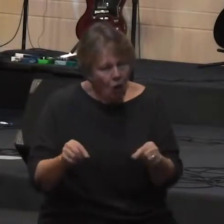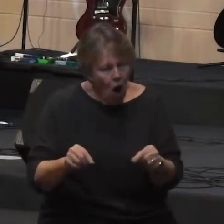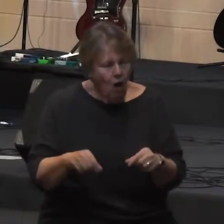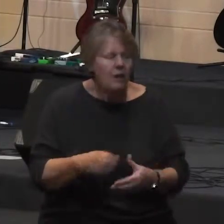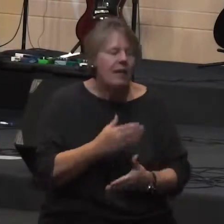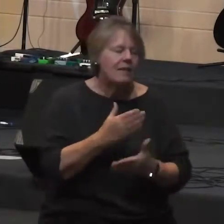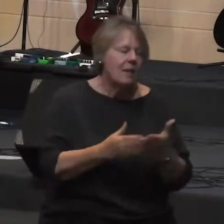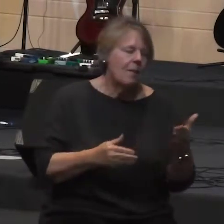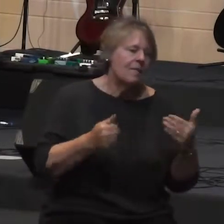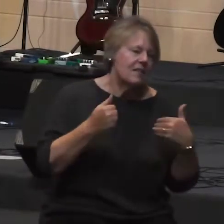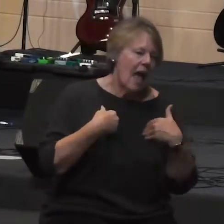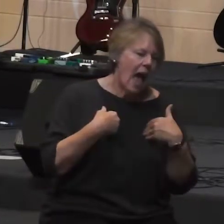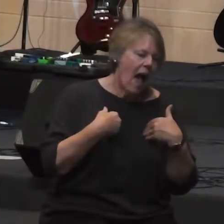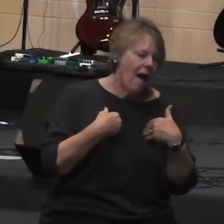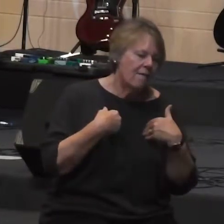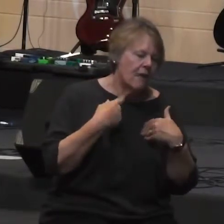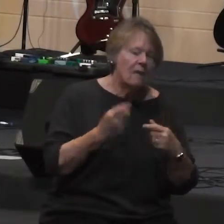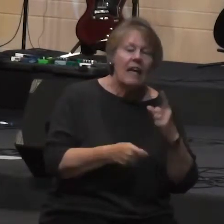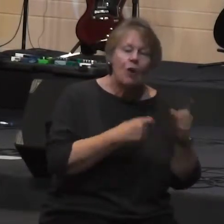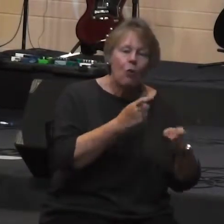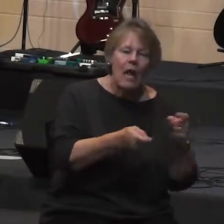have automatic withdrawal from our